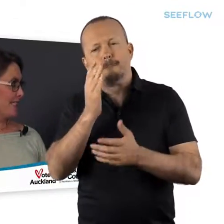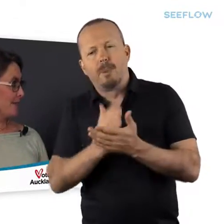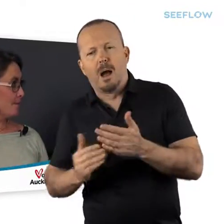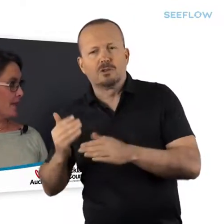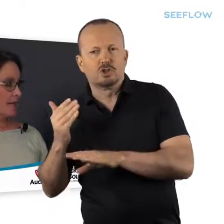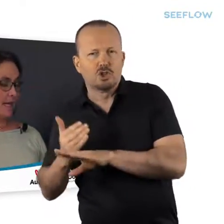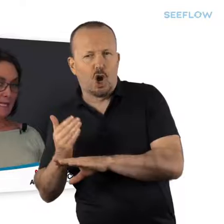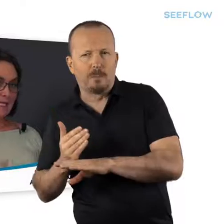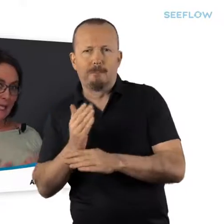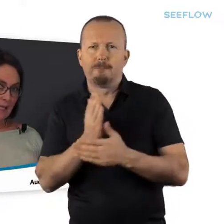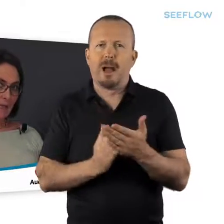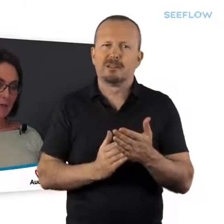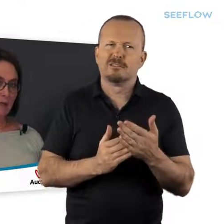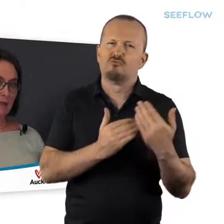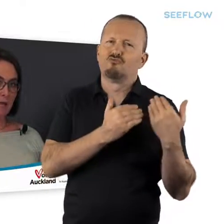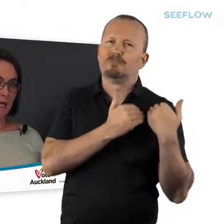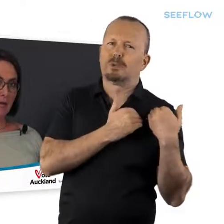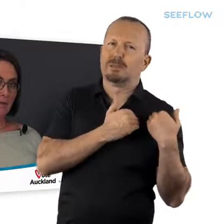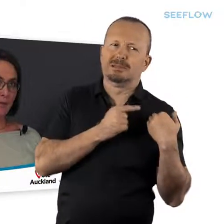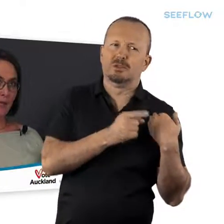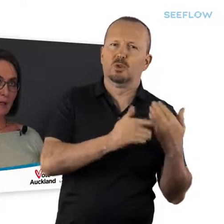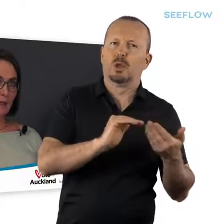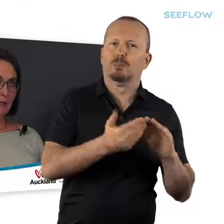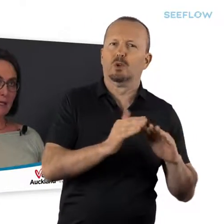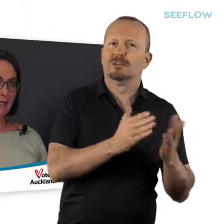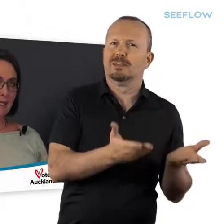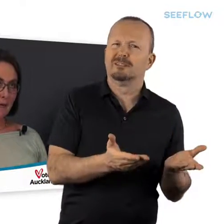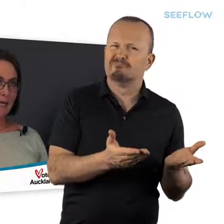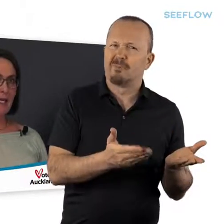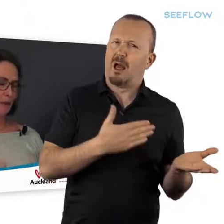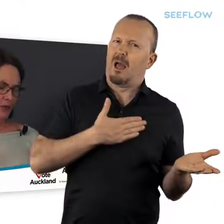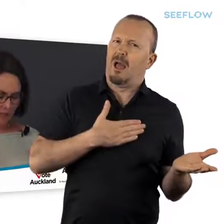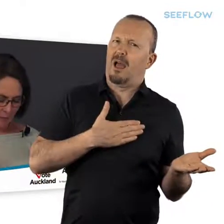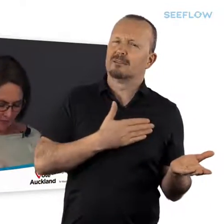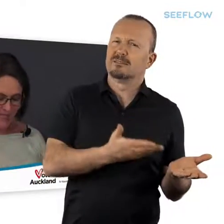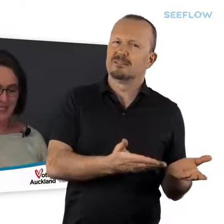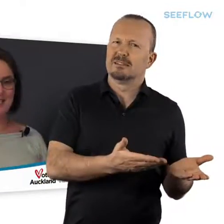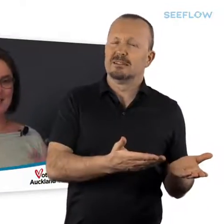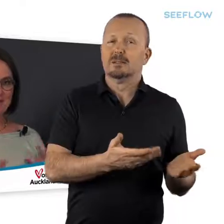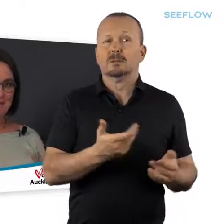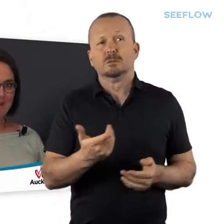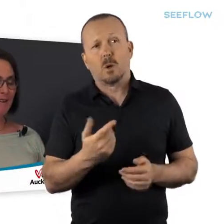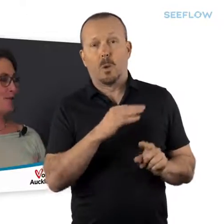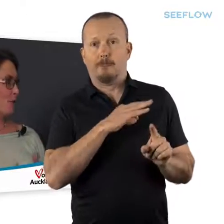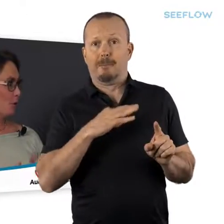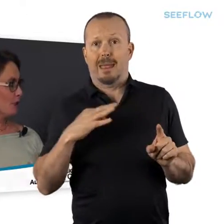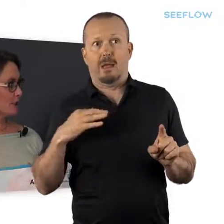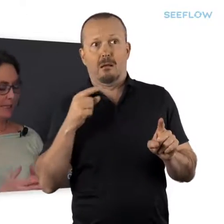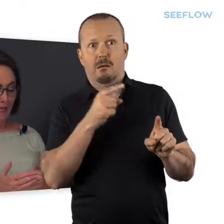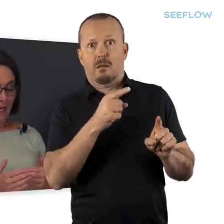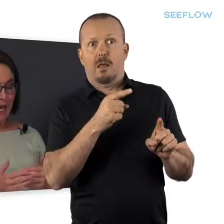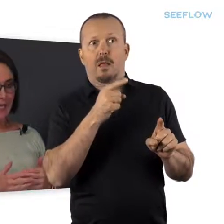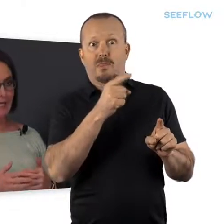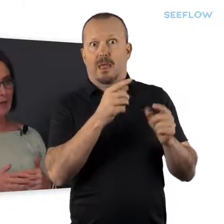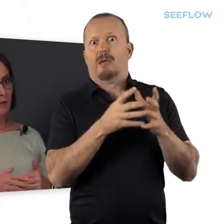community. And they set the salary, sorry, the remuneration of the mayor of Oakland